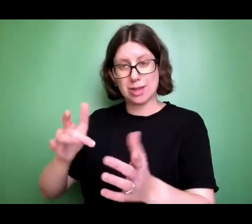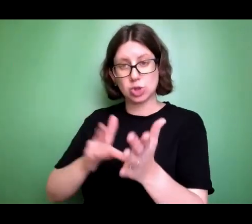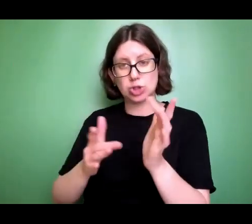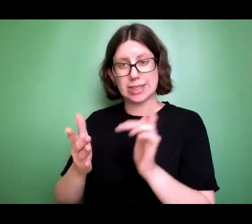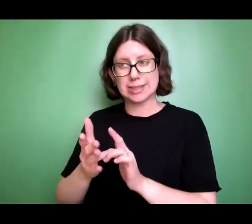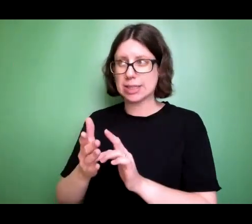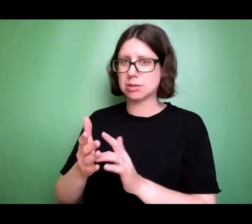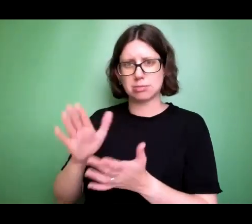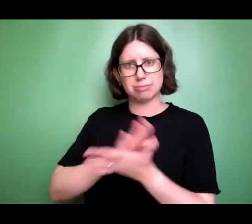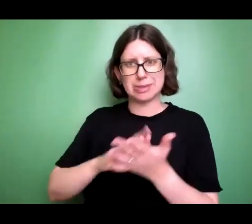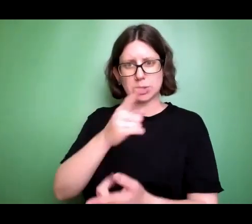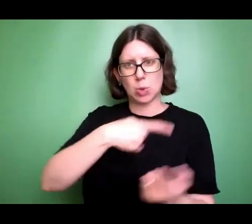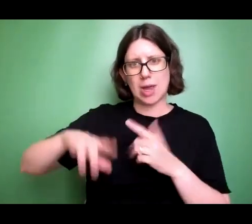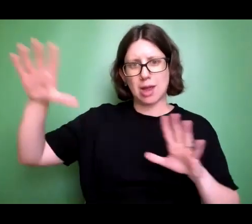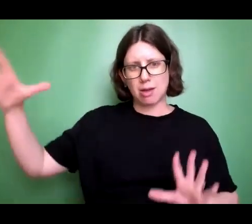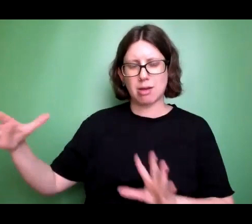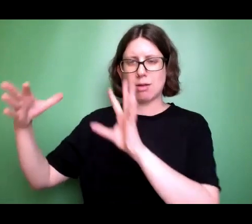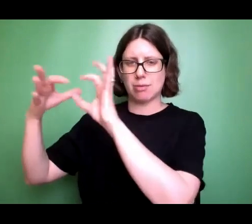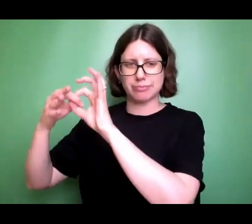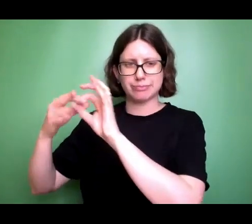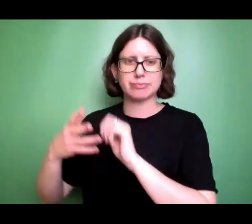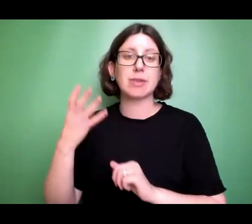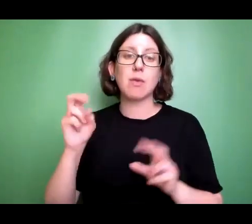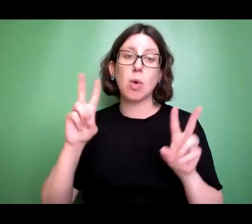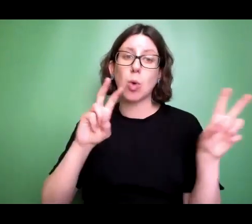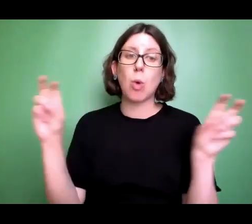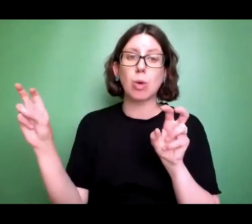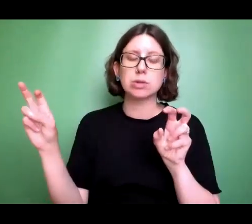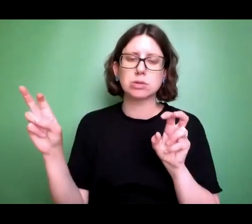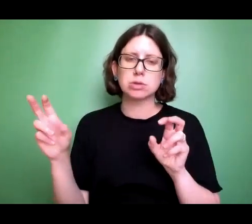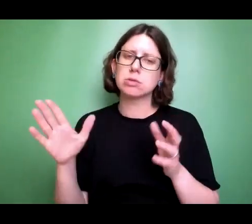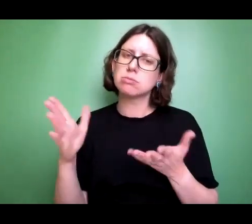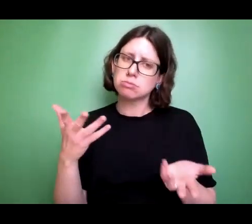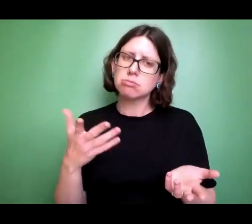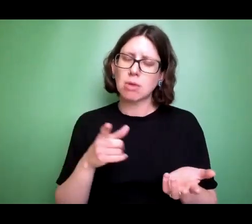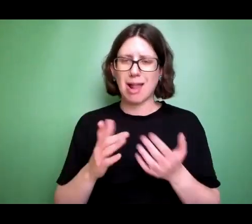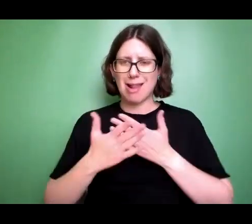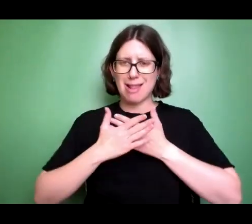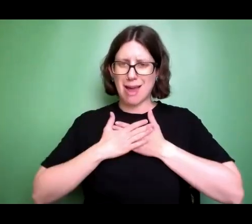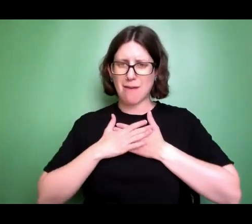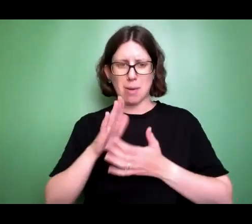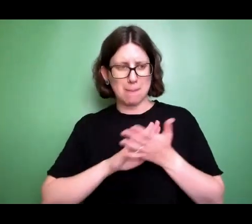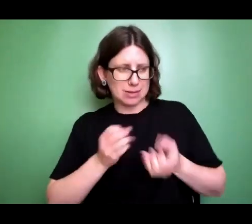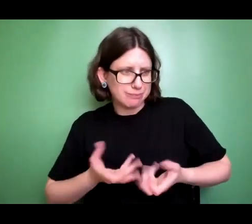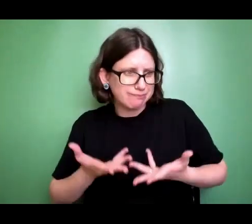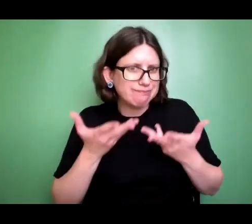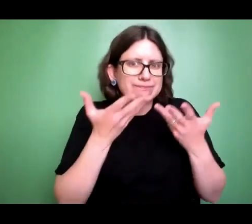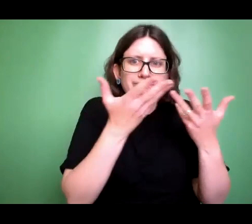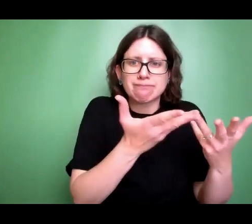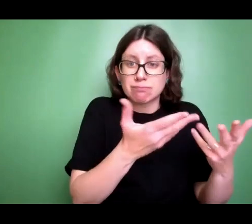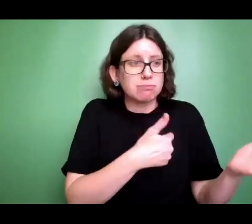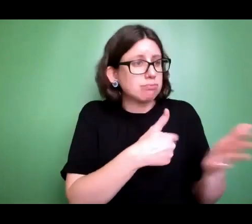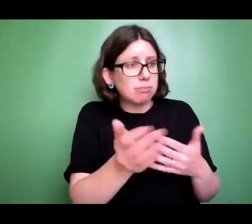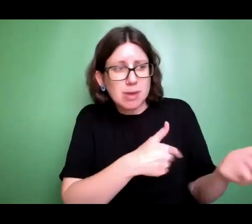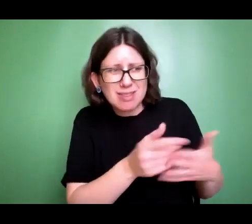the unlovable. To forgive means pardoning the unpardonable. And God's kind of love for